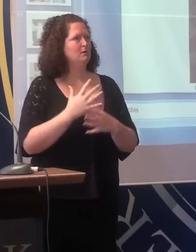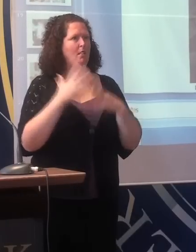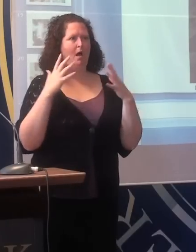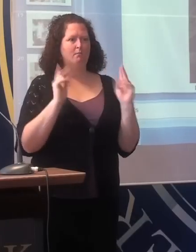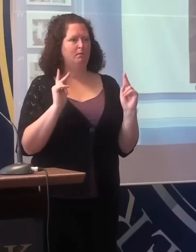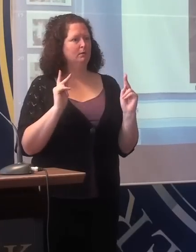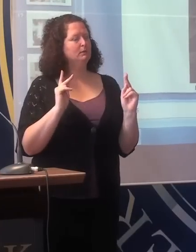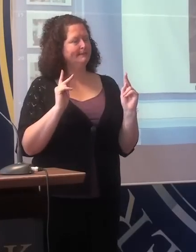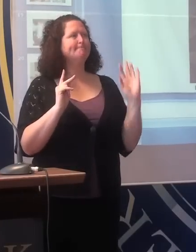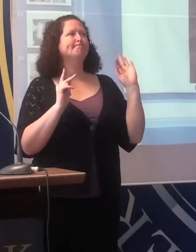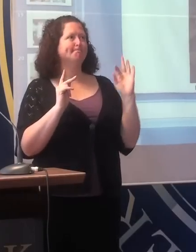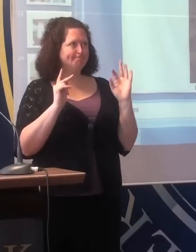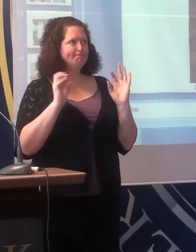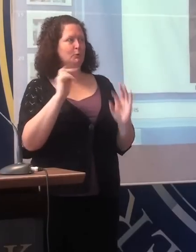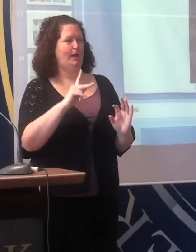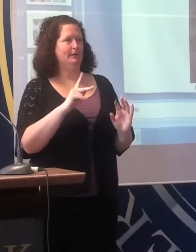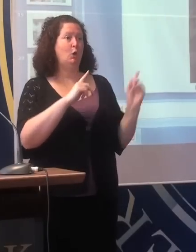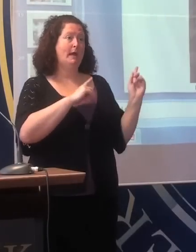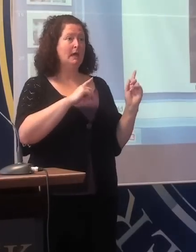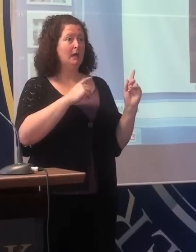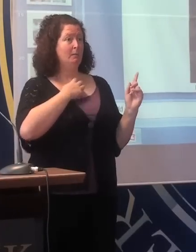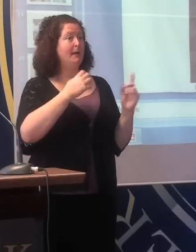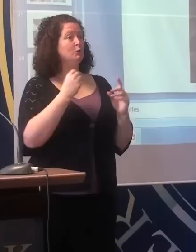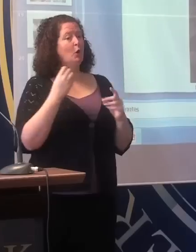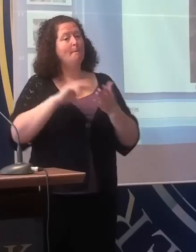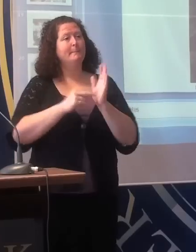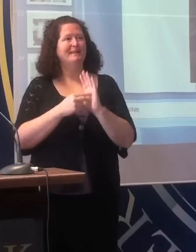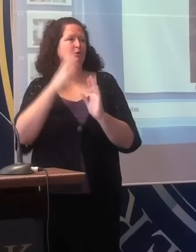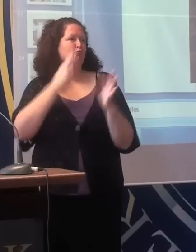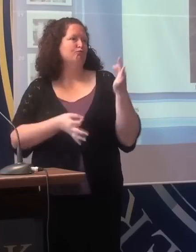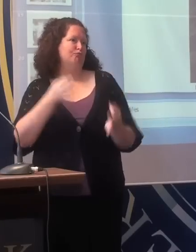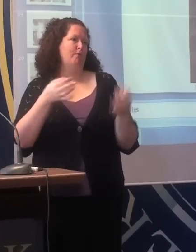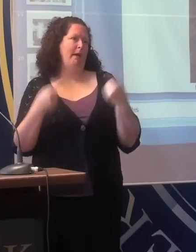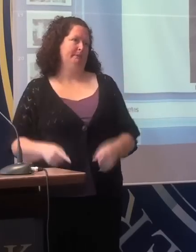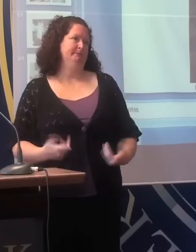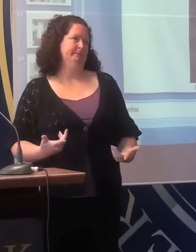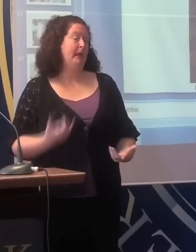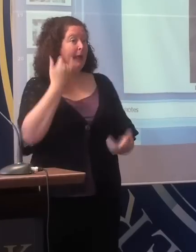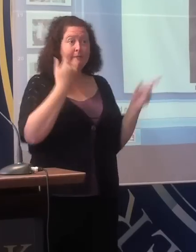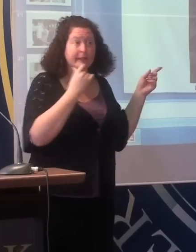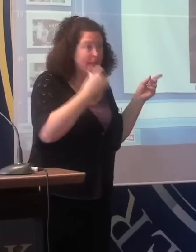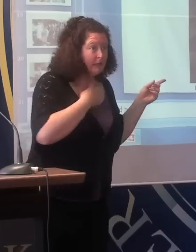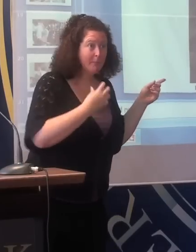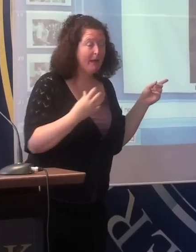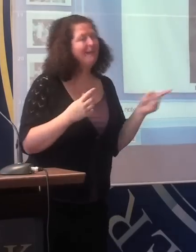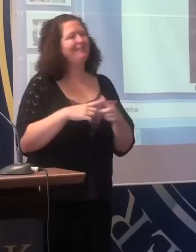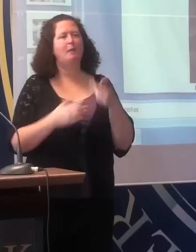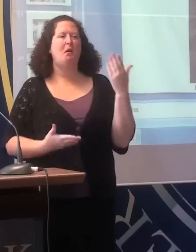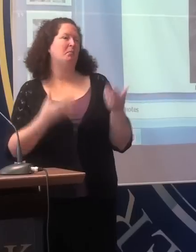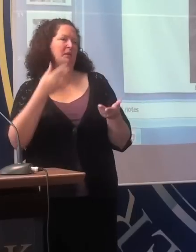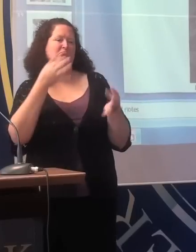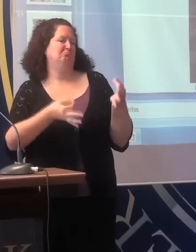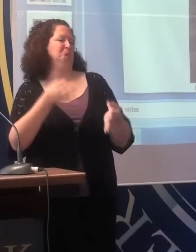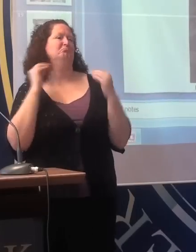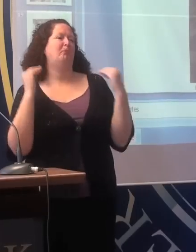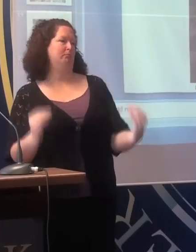to trial, effectively, by making a fuss. It might have been otherwise, it might not have been. And this is again a point